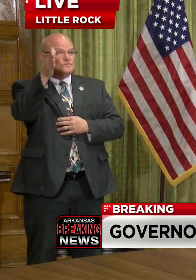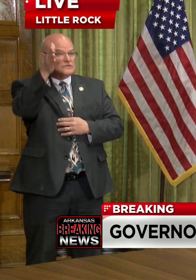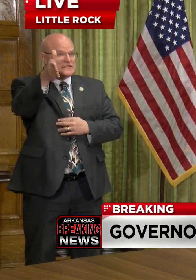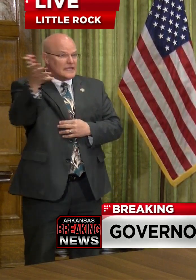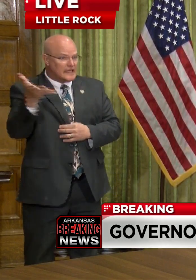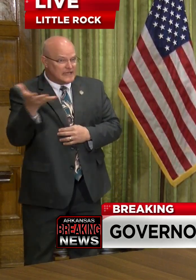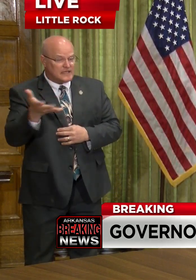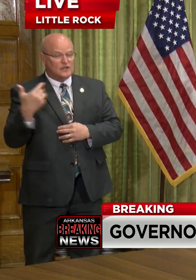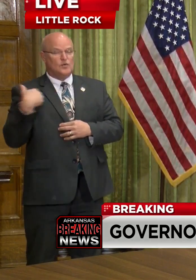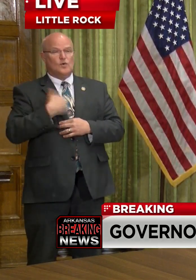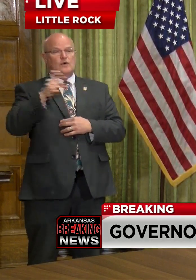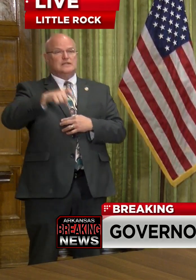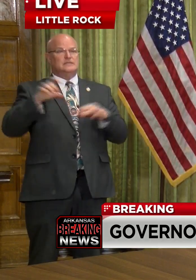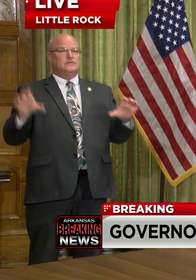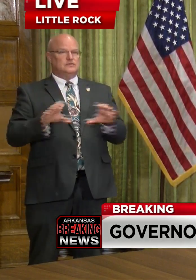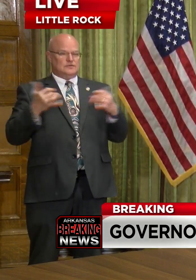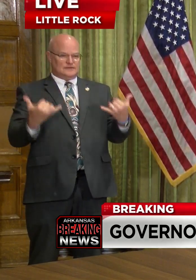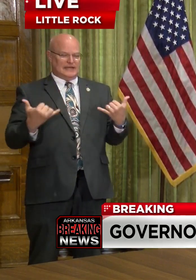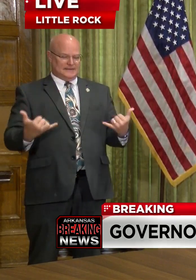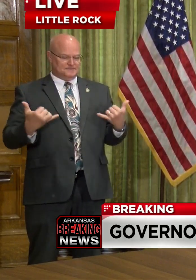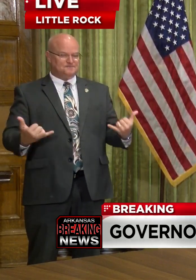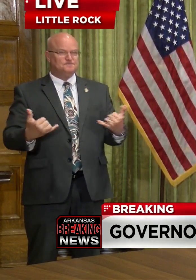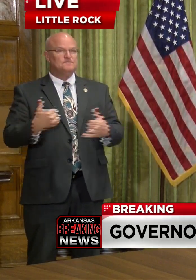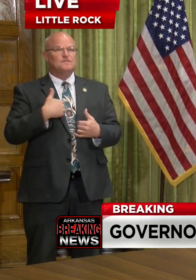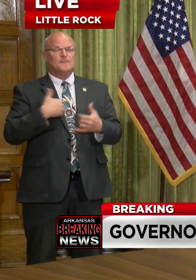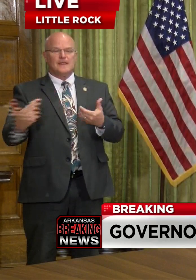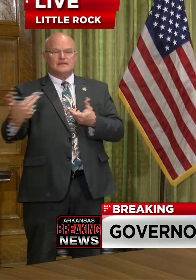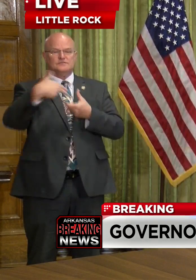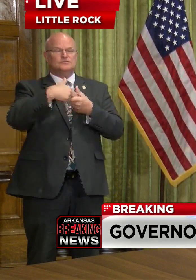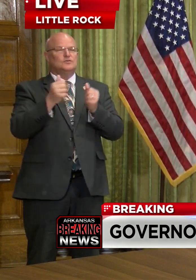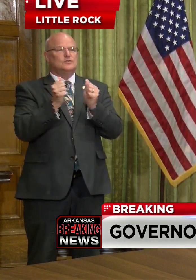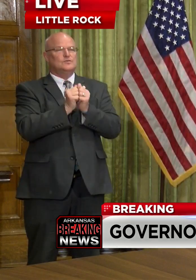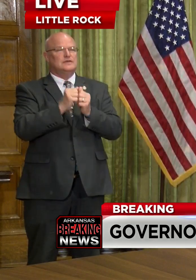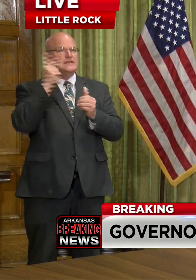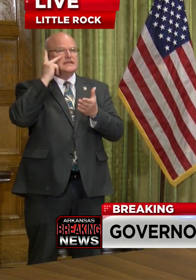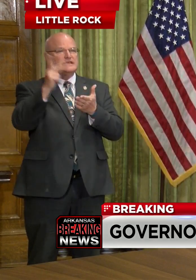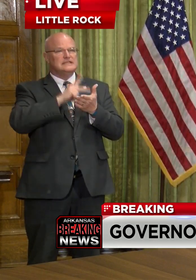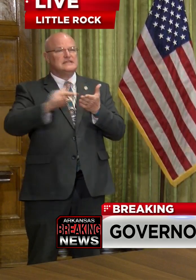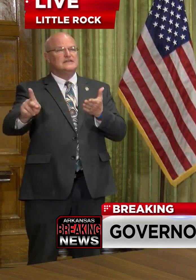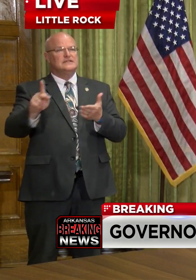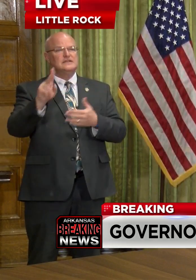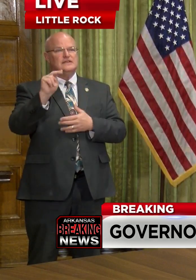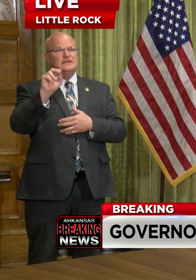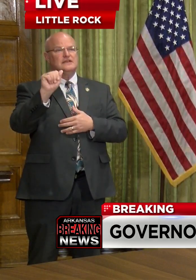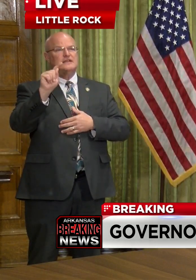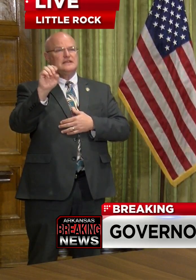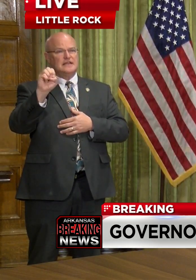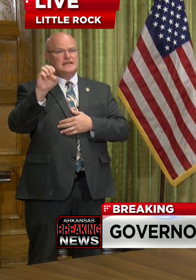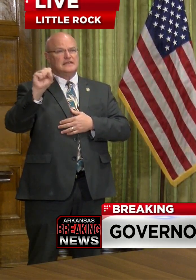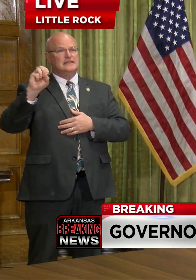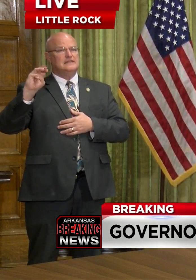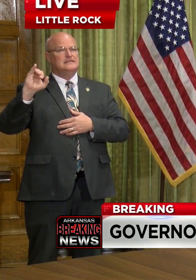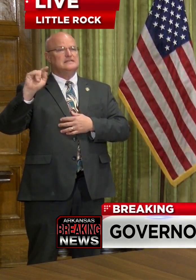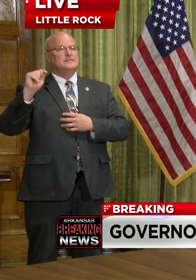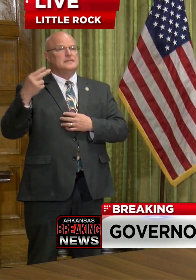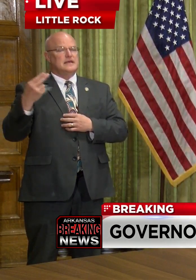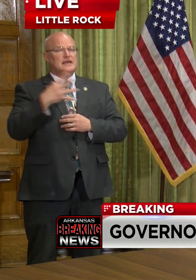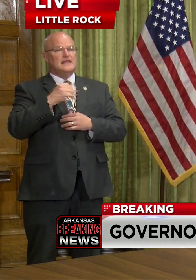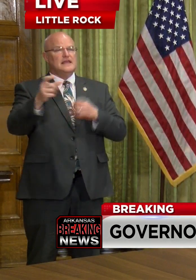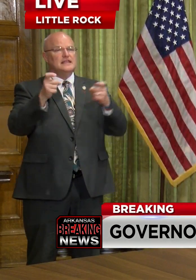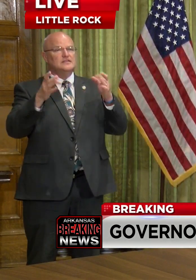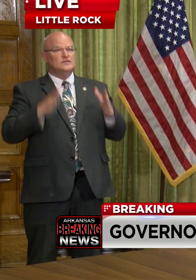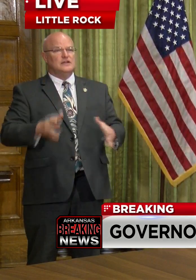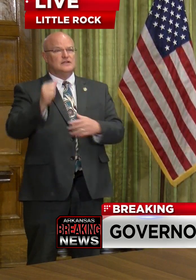and what we need to be doing. I am joined of course by Secretary Nate Smith and